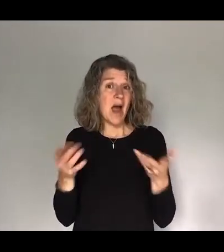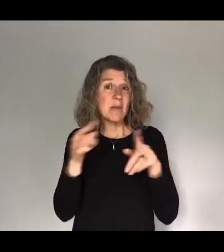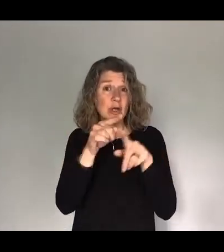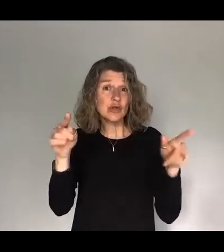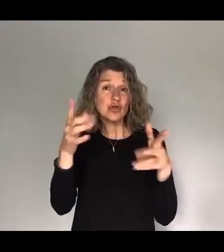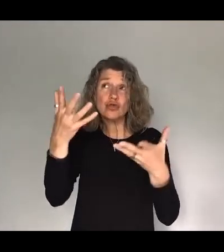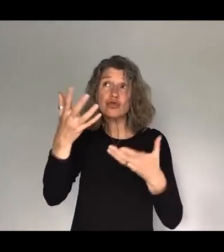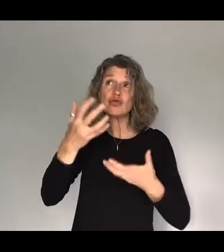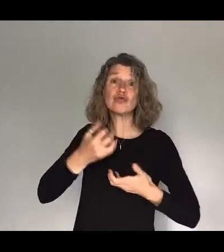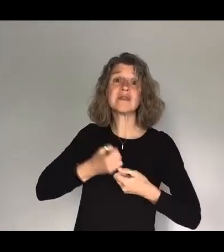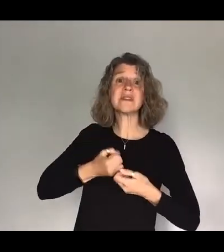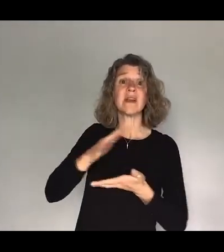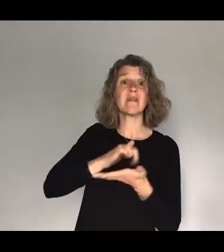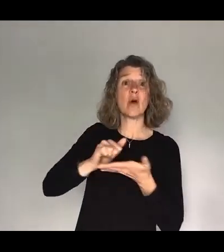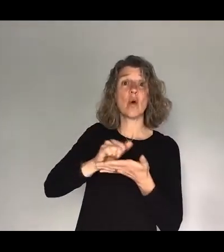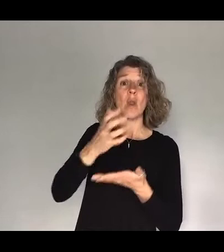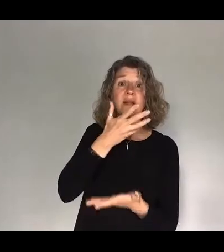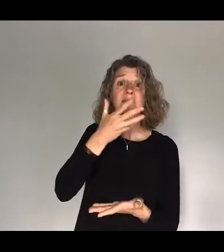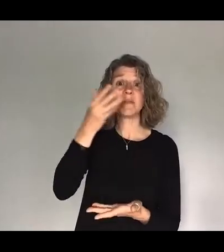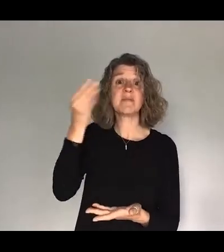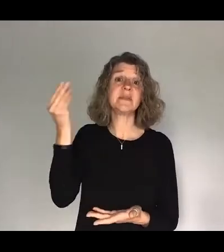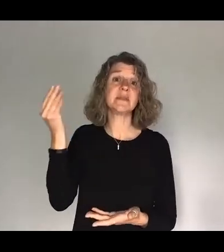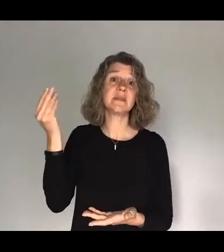people all across the room and so you can come to him